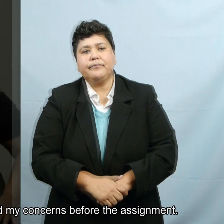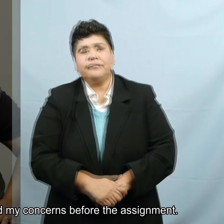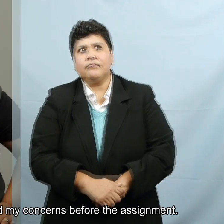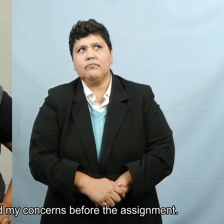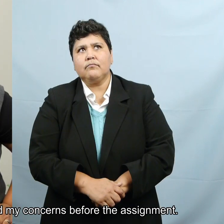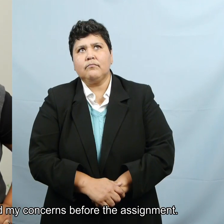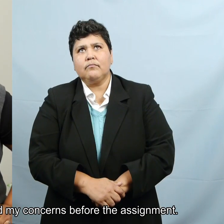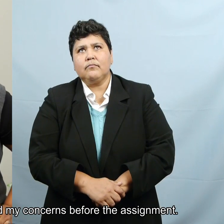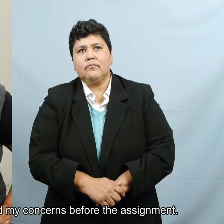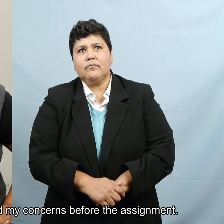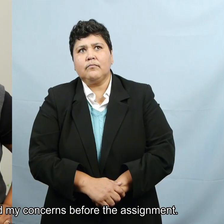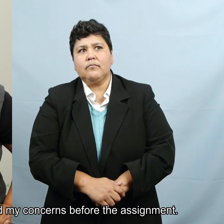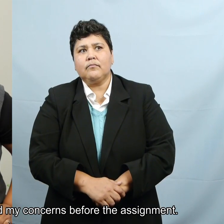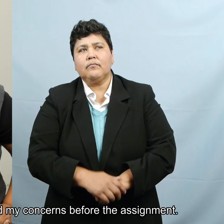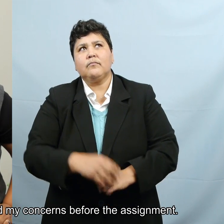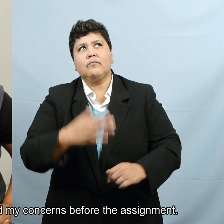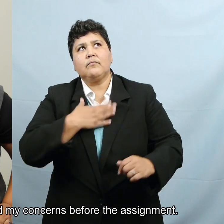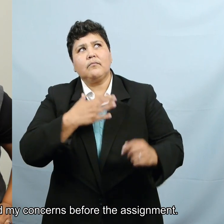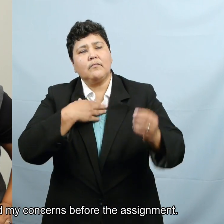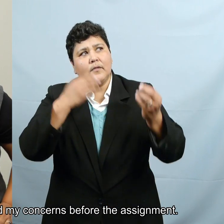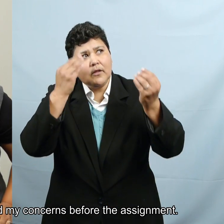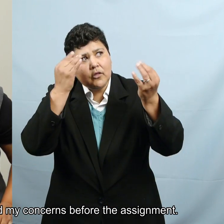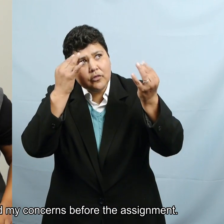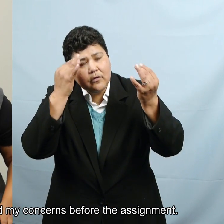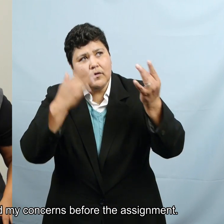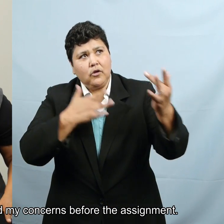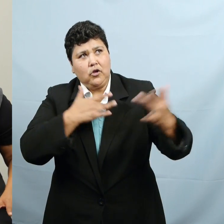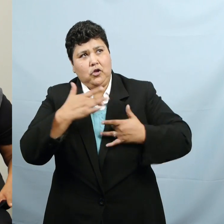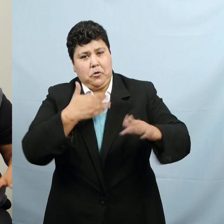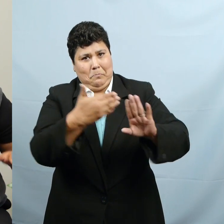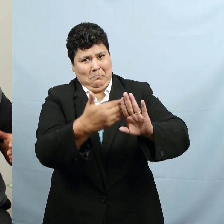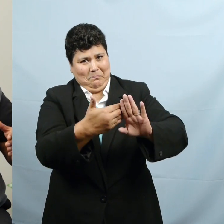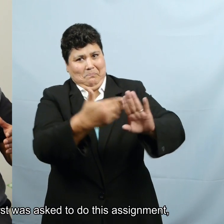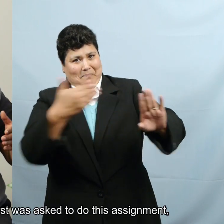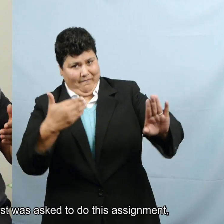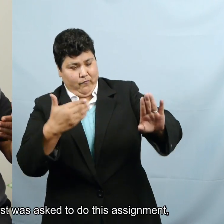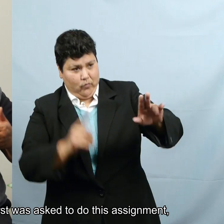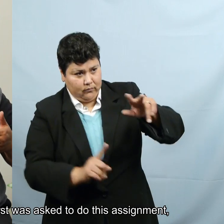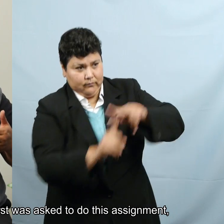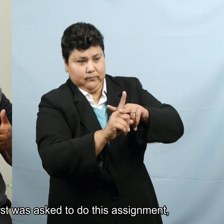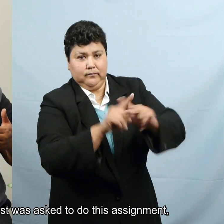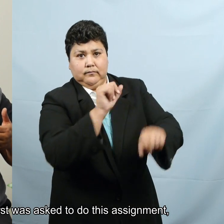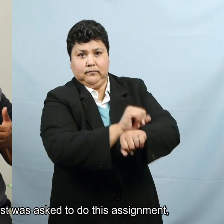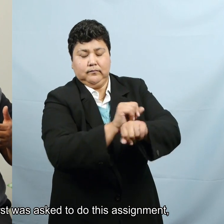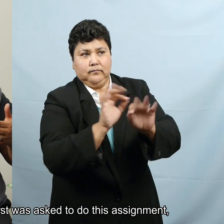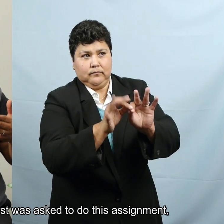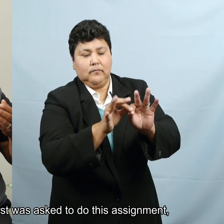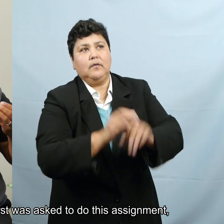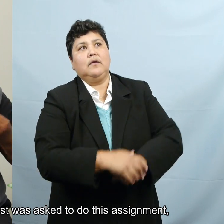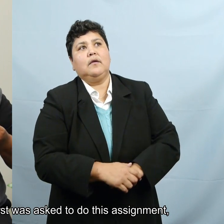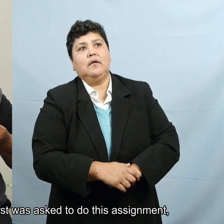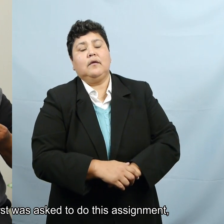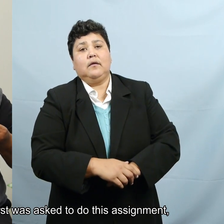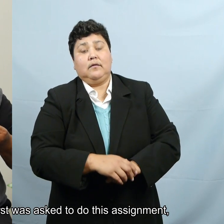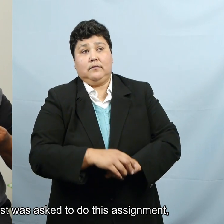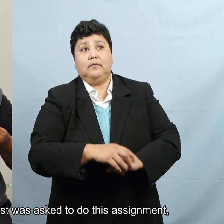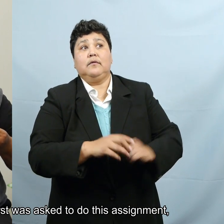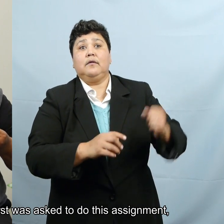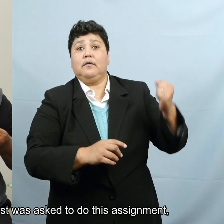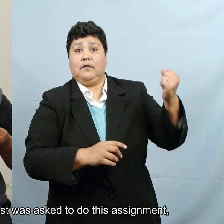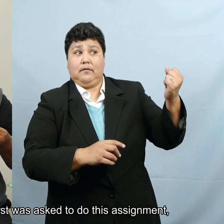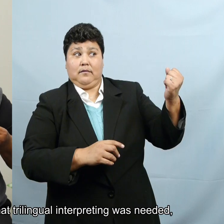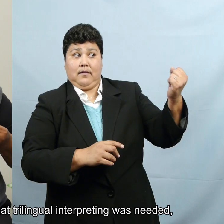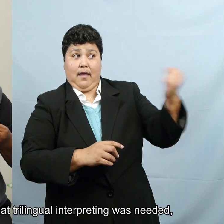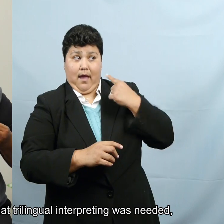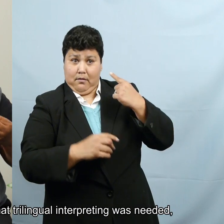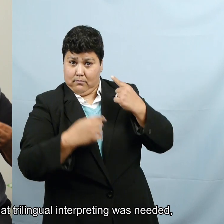My thoughts and my concerns before the assignment, when I first was asked to do this